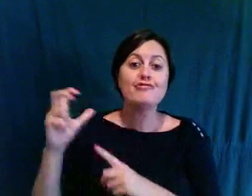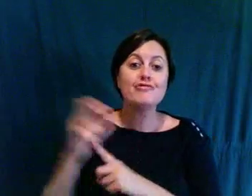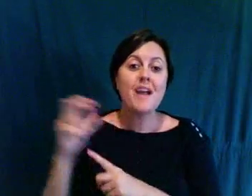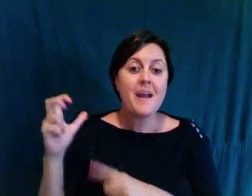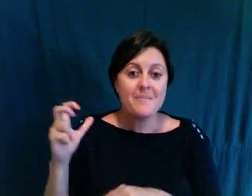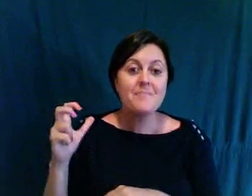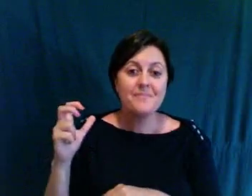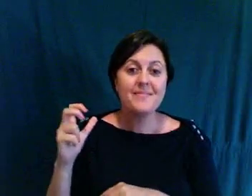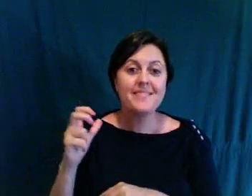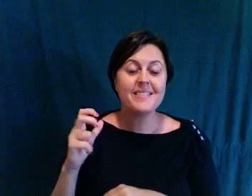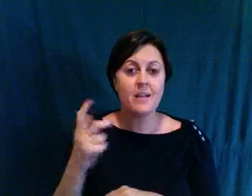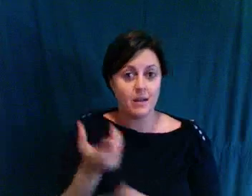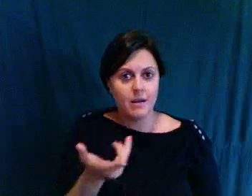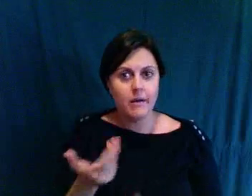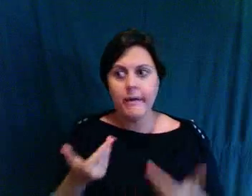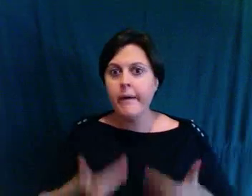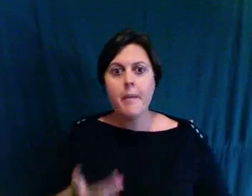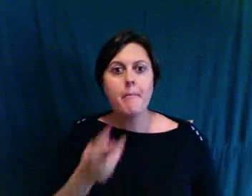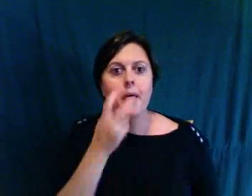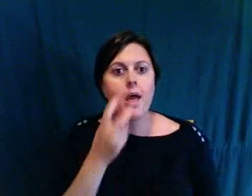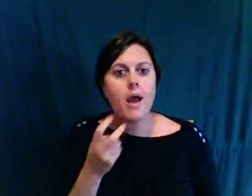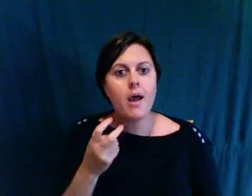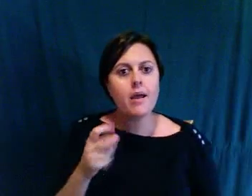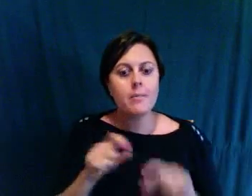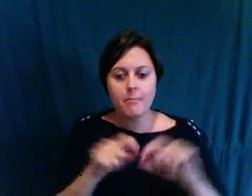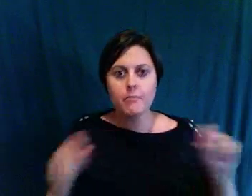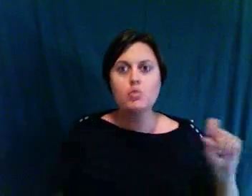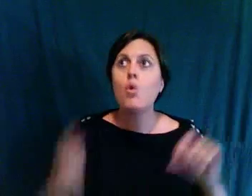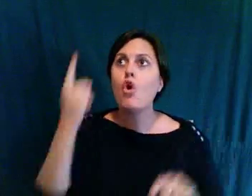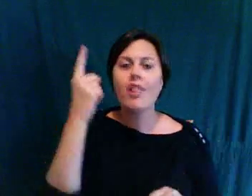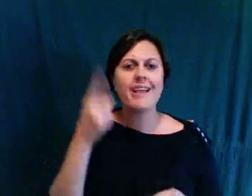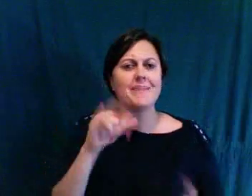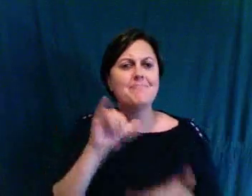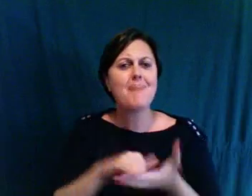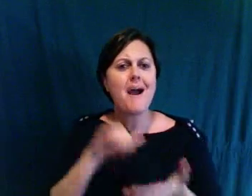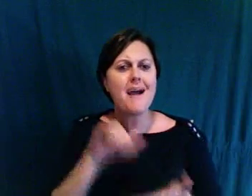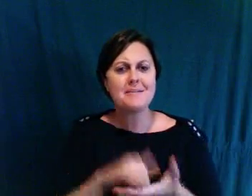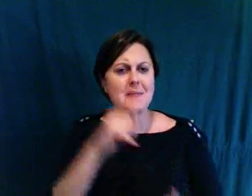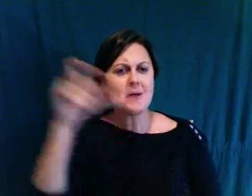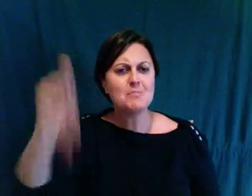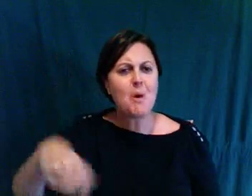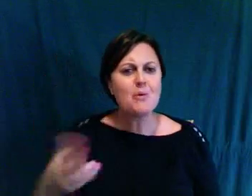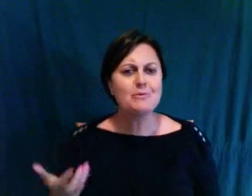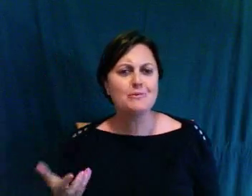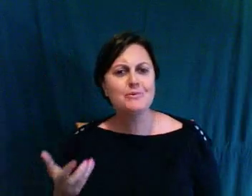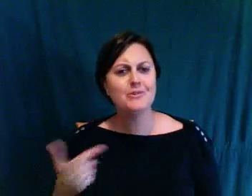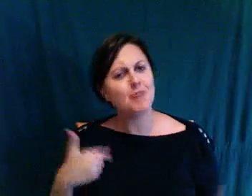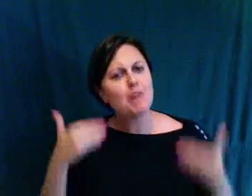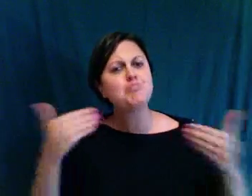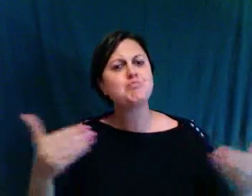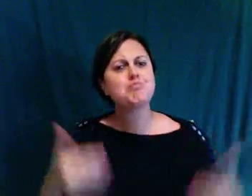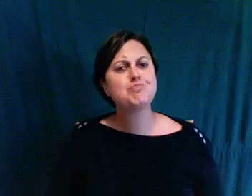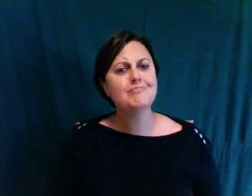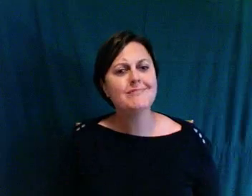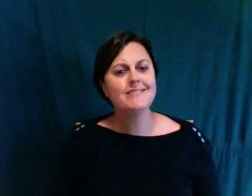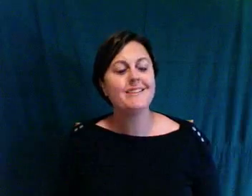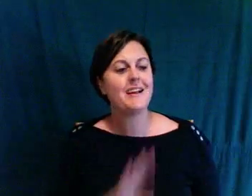blind baton twirler, give me a break. That's not what you're supposed to do. You know, one of the things that I do in my